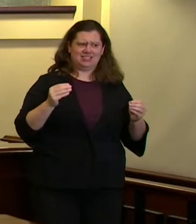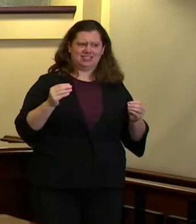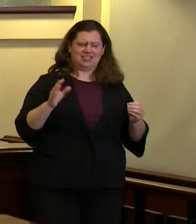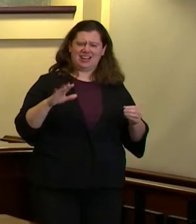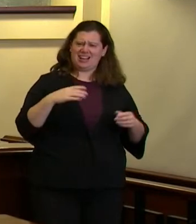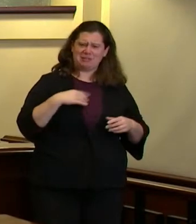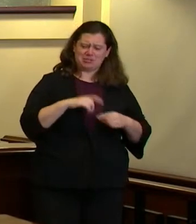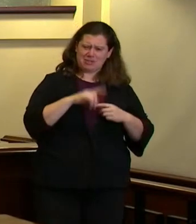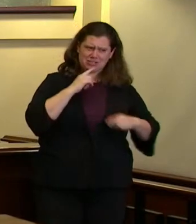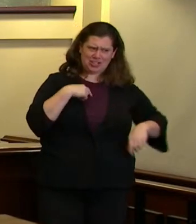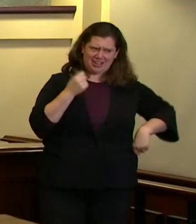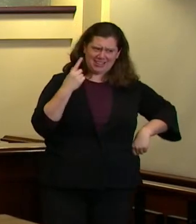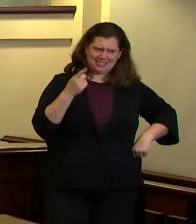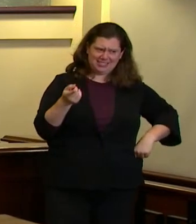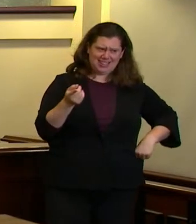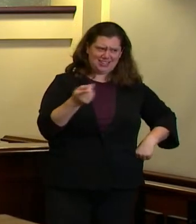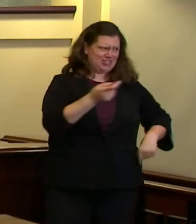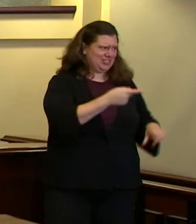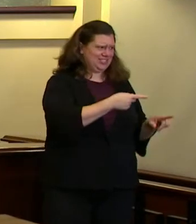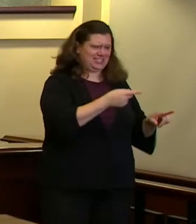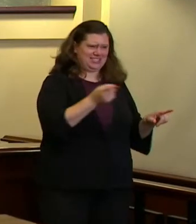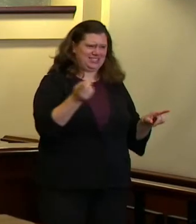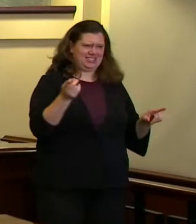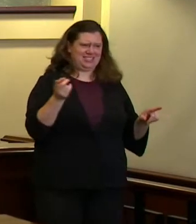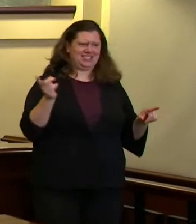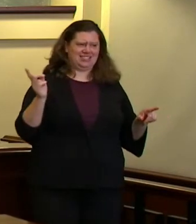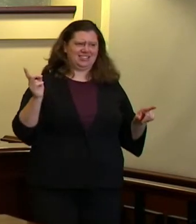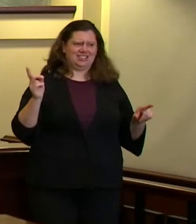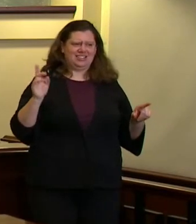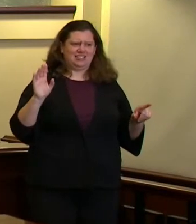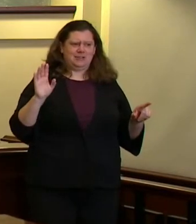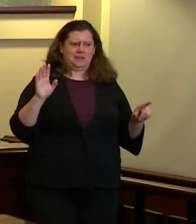yeah yeah we'll we'll i'll make sure we get back to you on that today